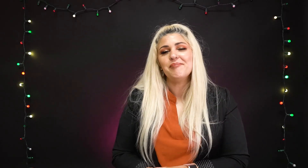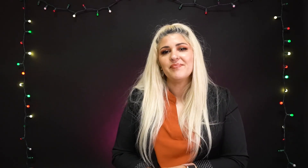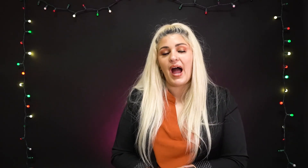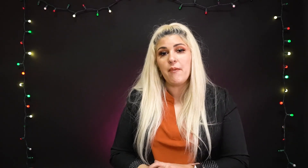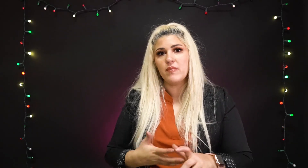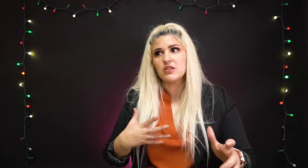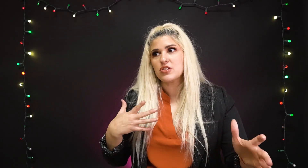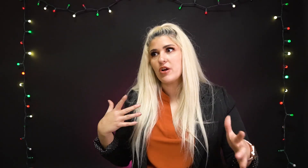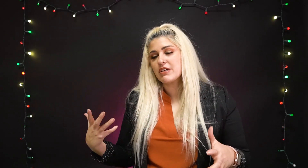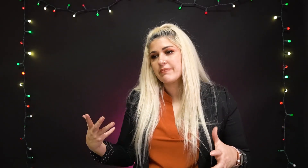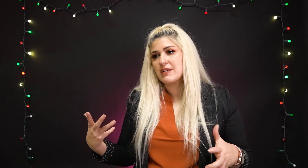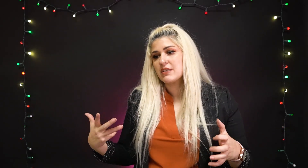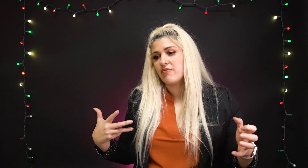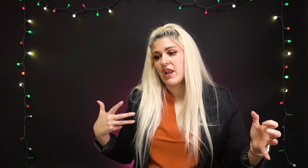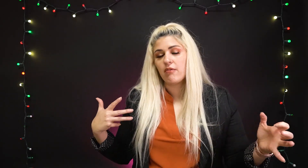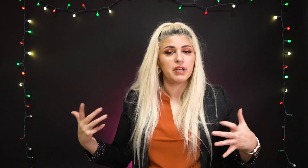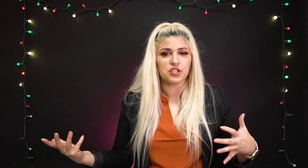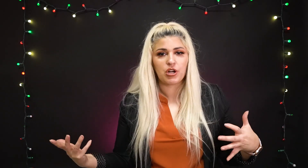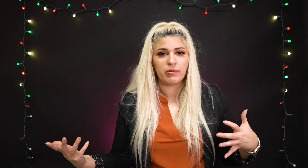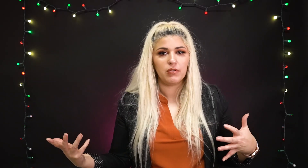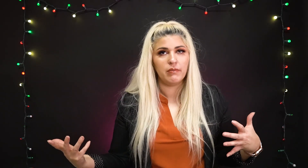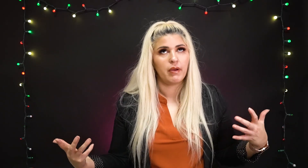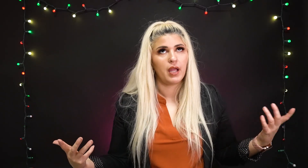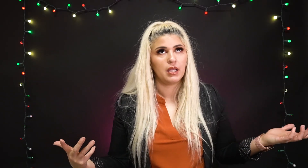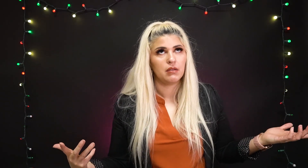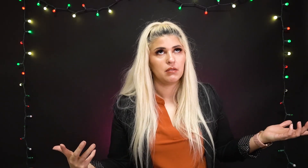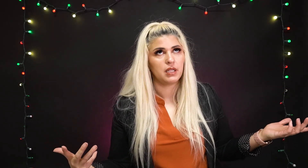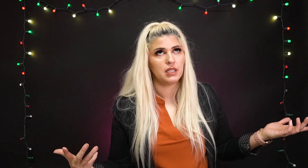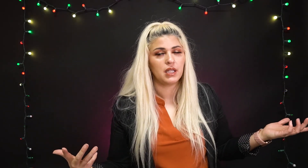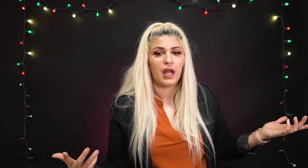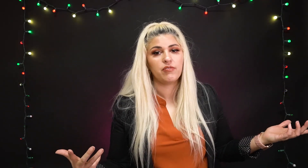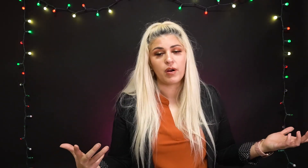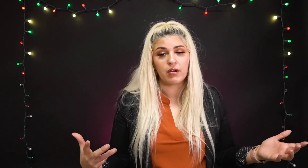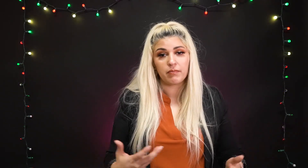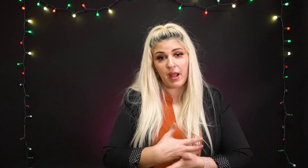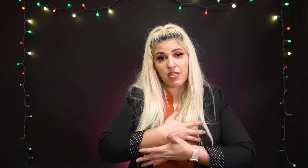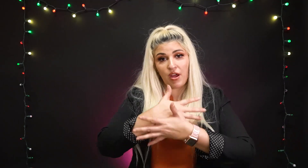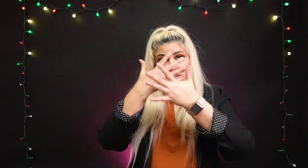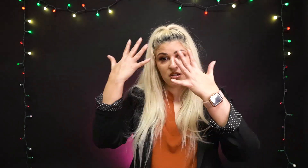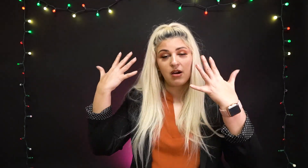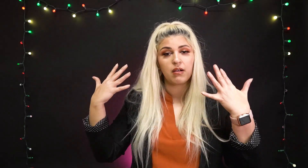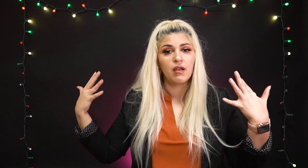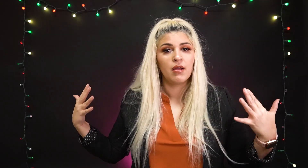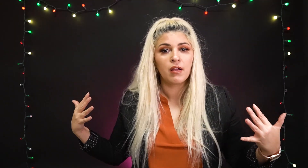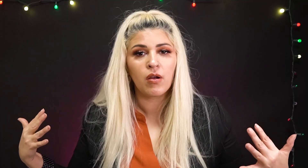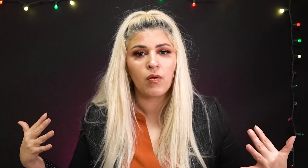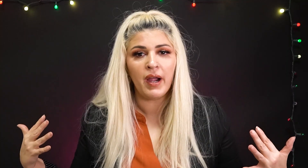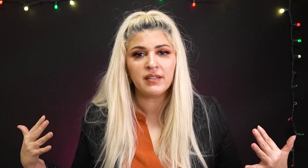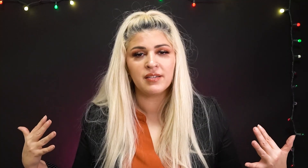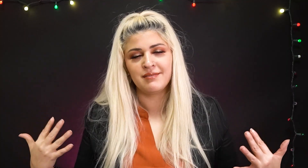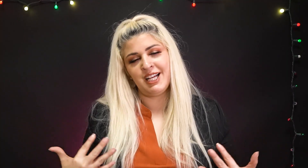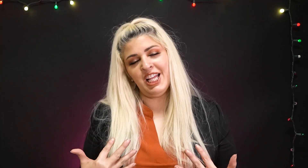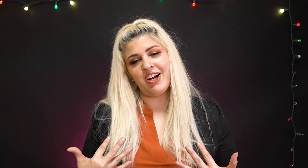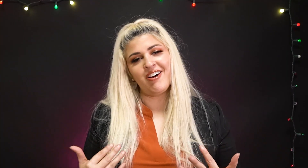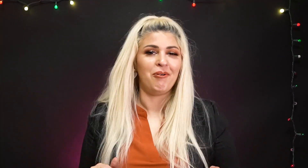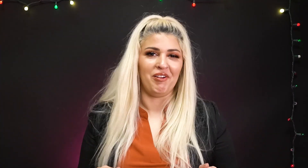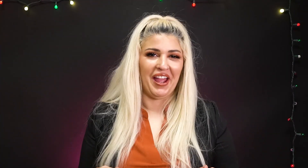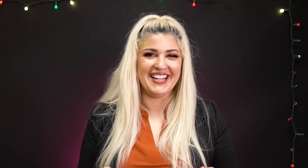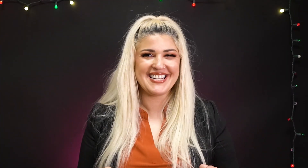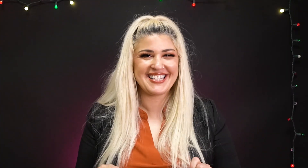i'm so expressive that i run into trouble in my daily life where my thoughts are quite clear on my face